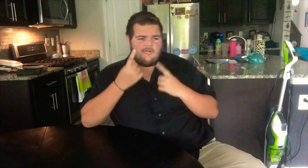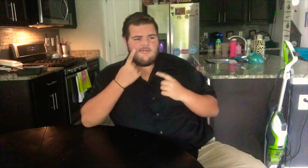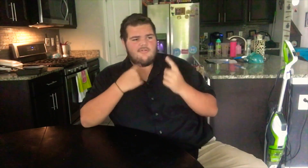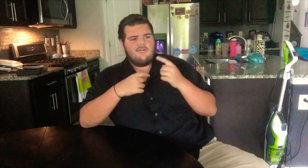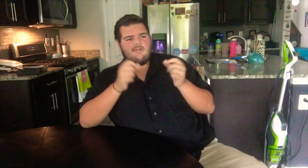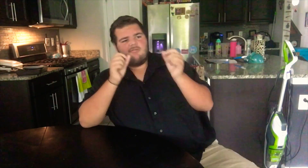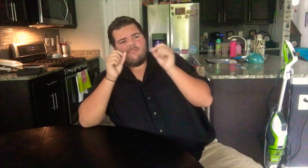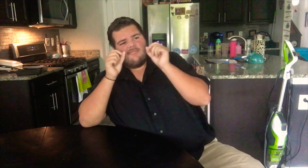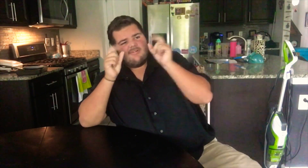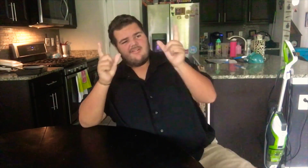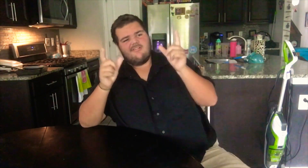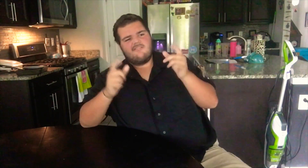myself away